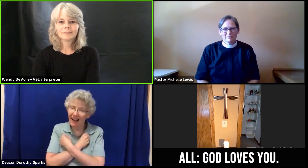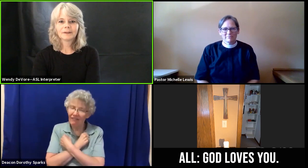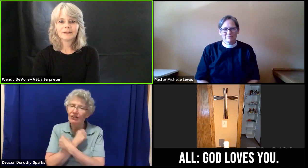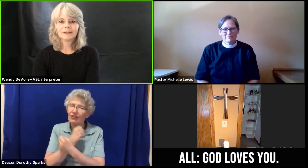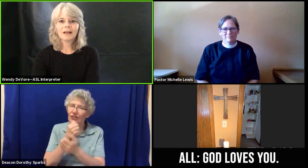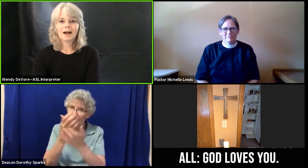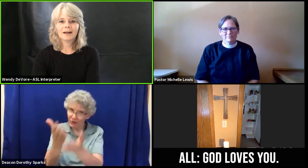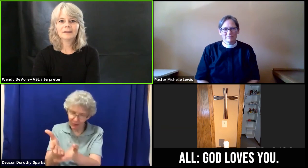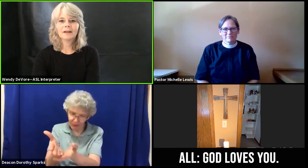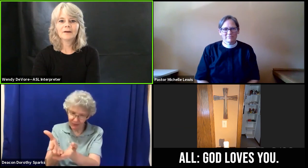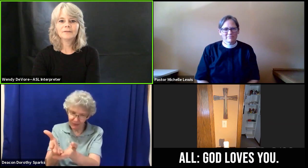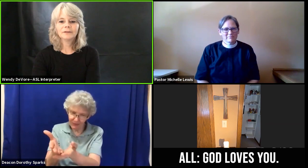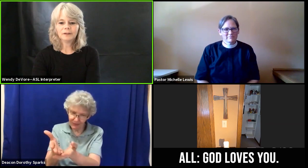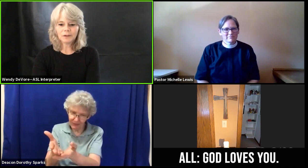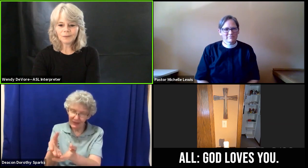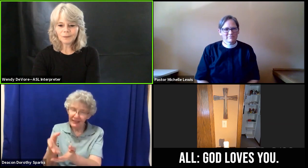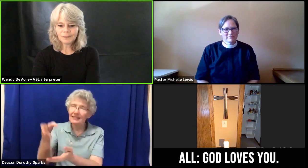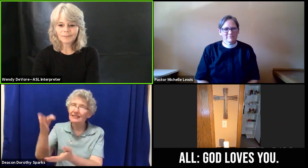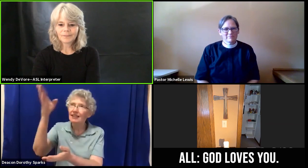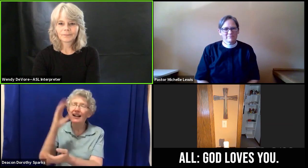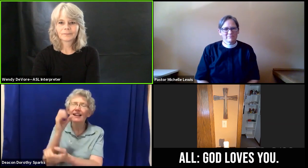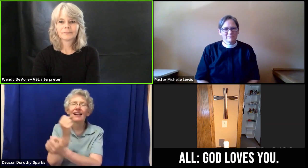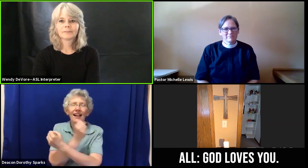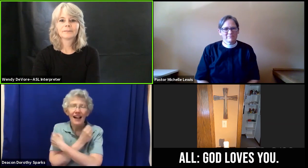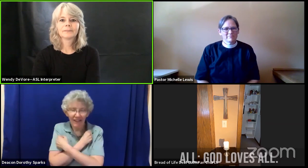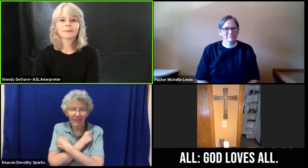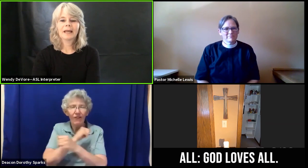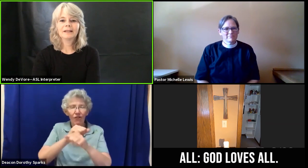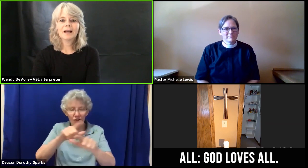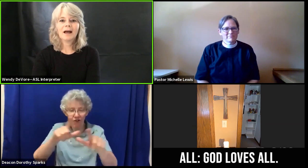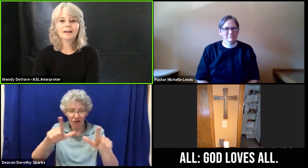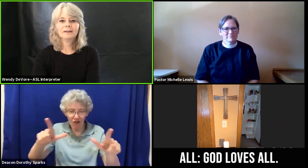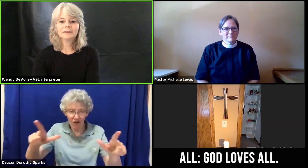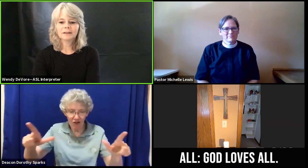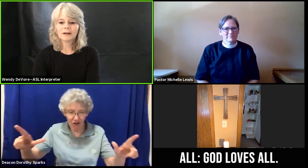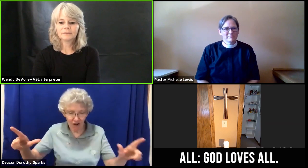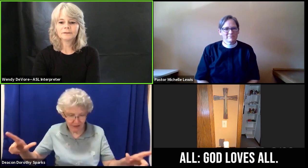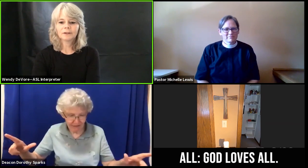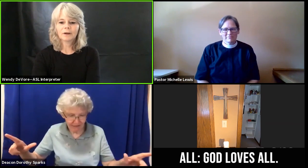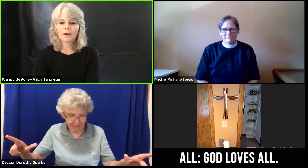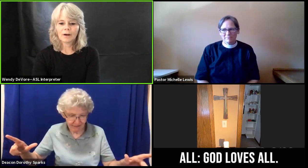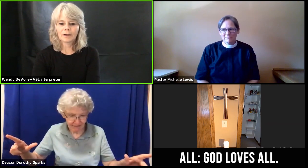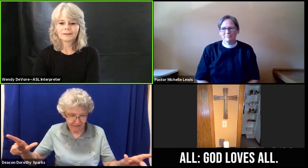God loves you. And God loves all.